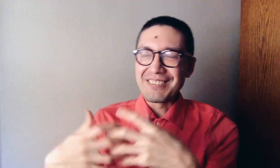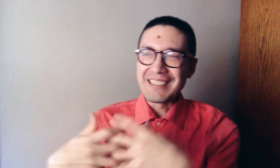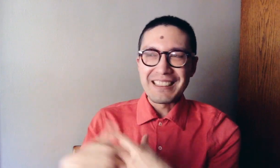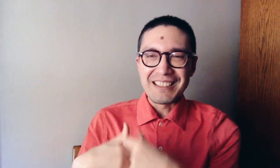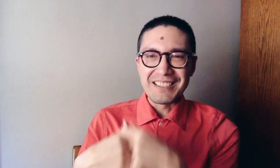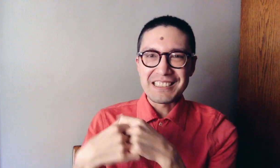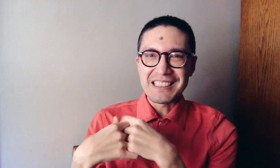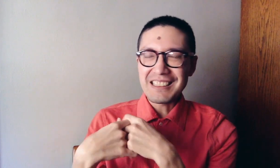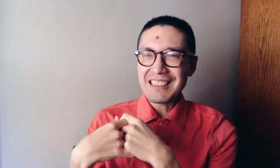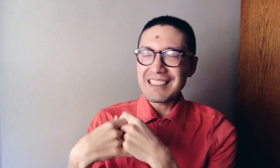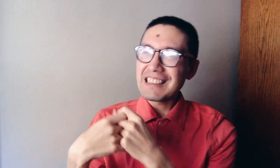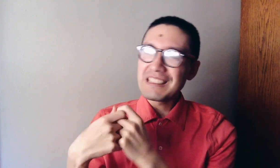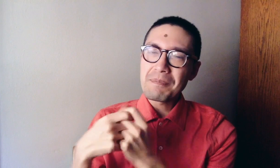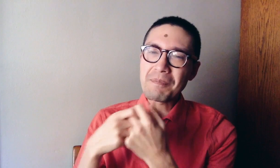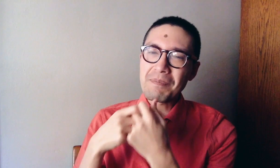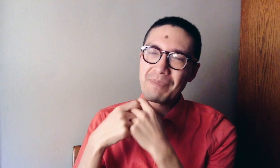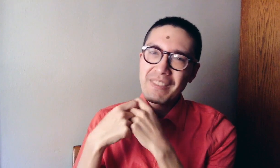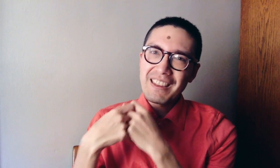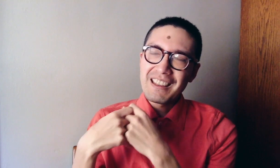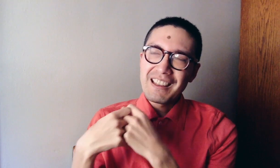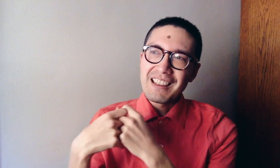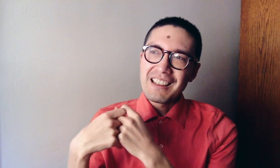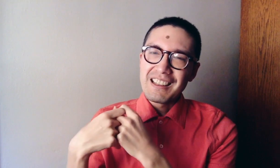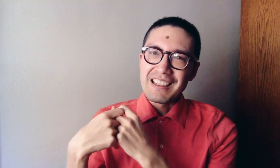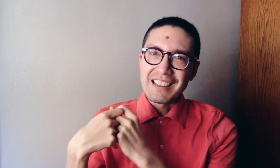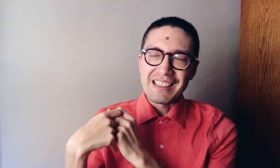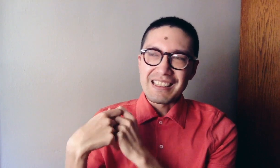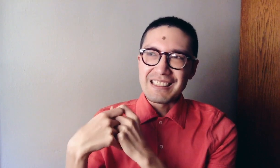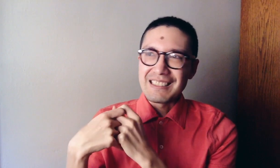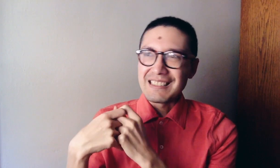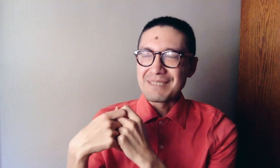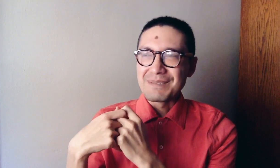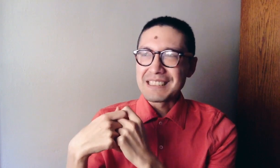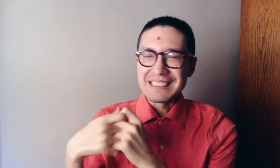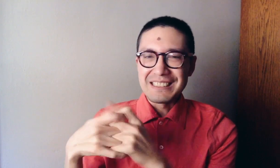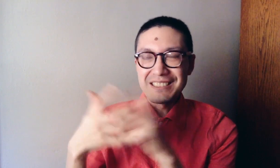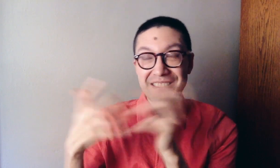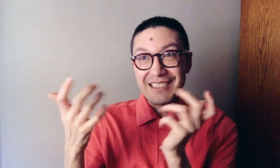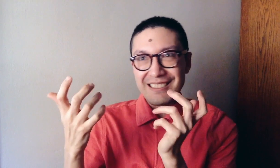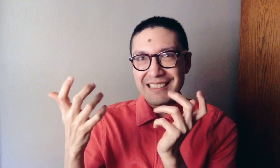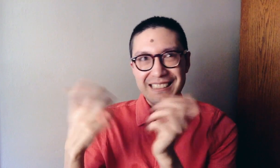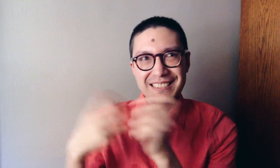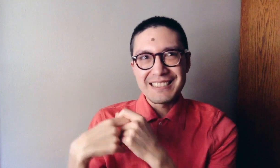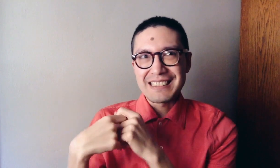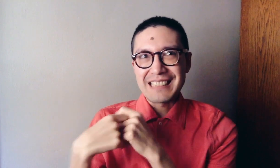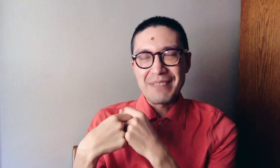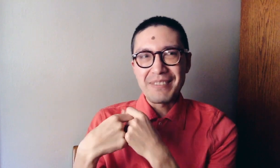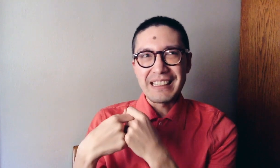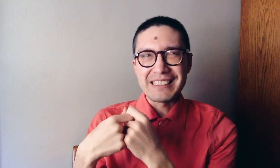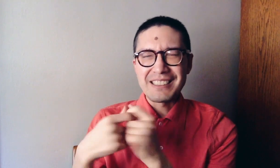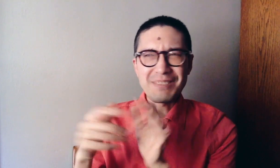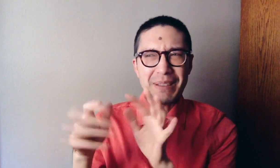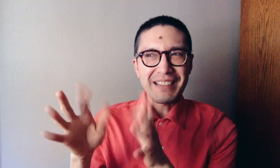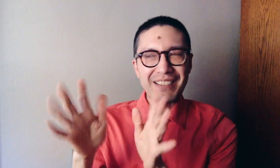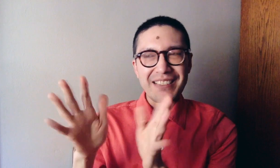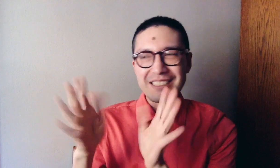video goes on, and I'm still doing all the same things, though maybe not as